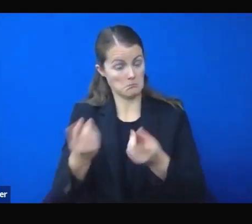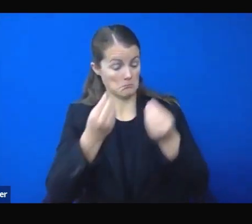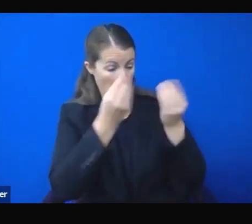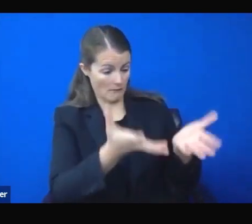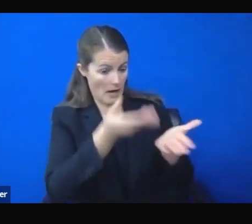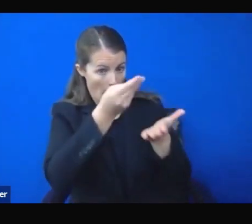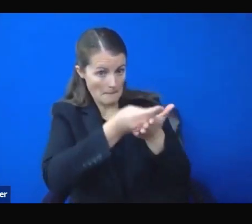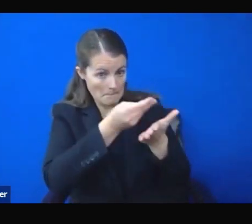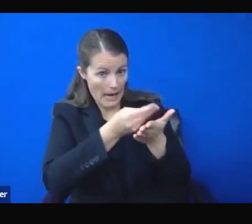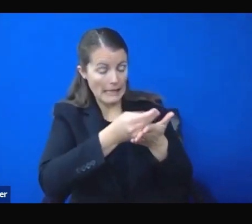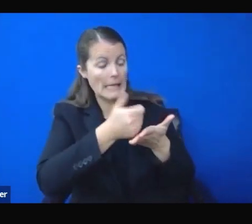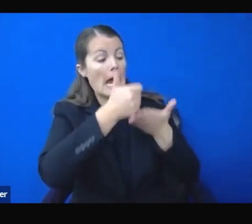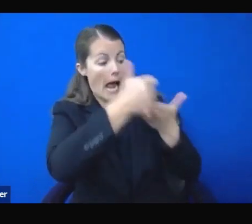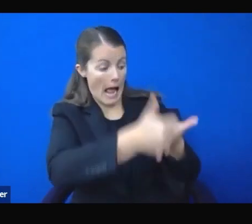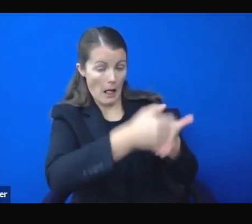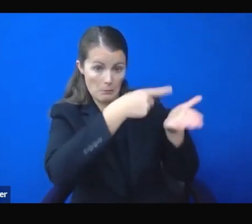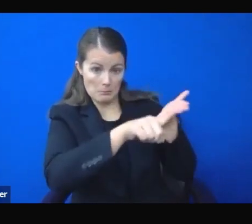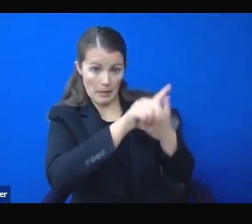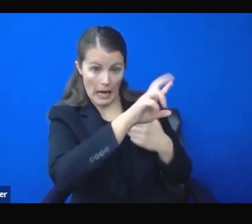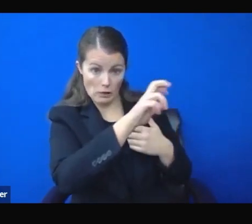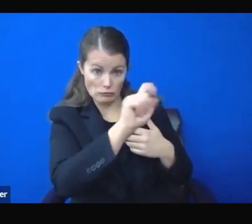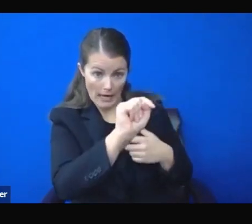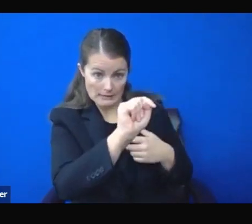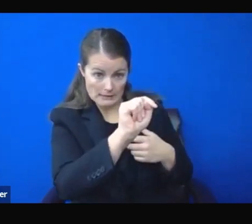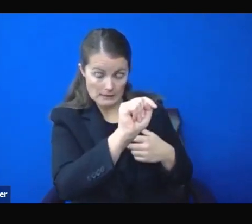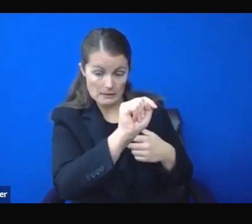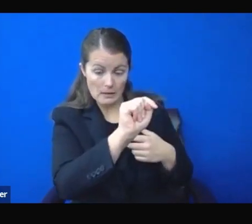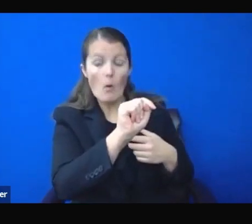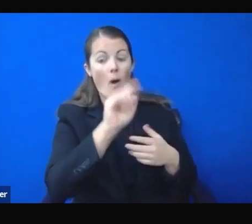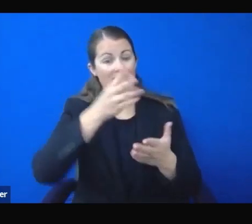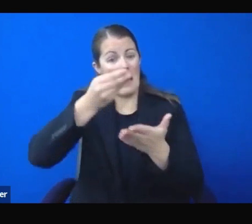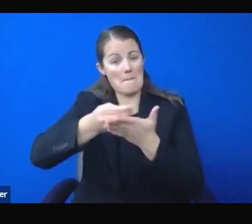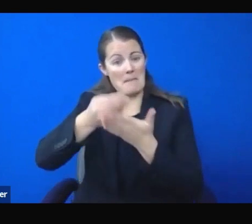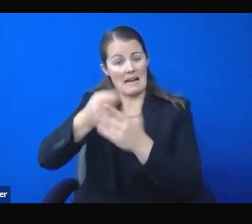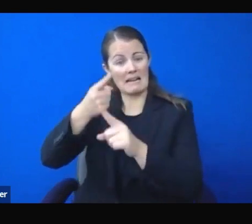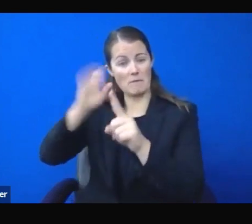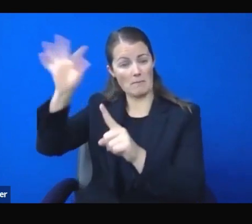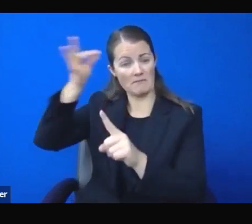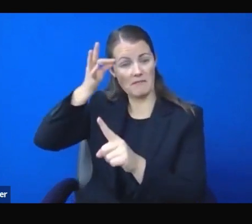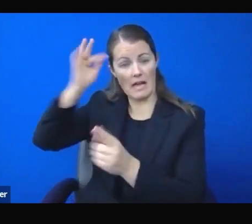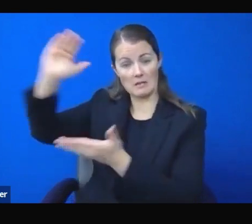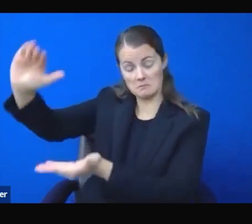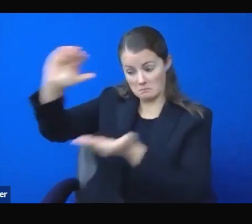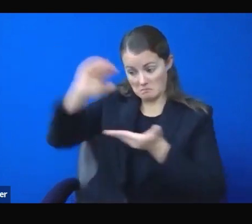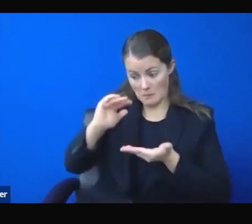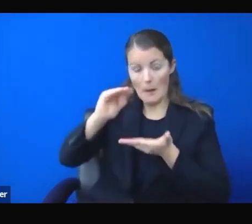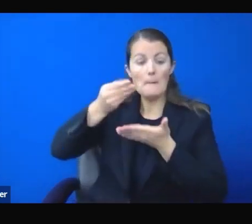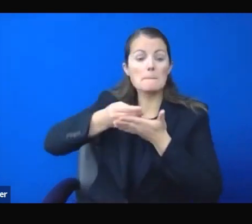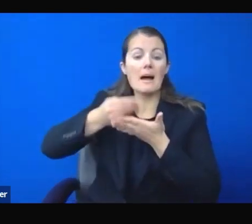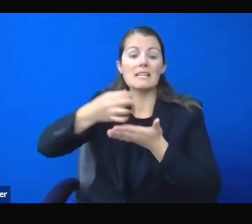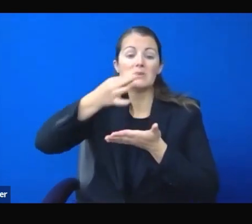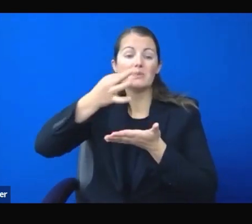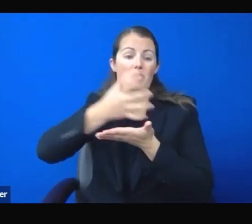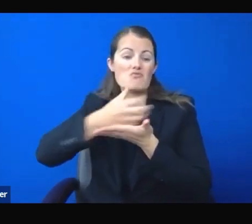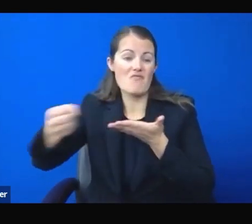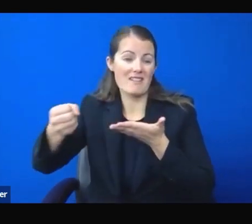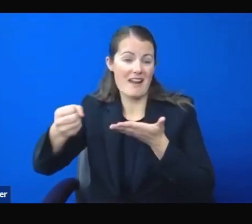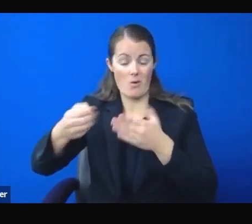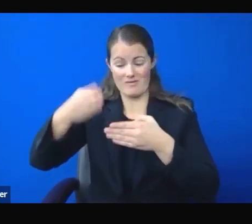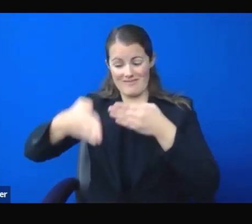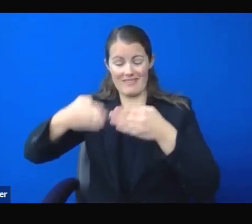going forward. I recognize that this extension will be economically hard on some of our landlords.